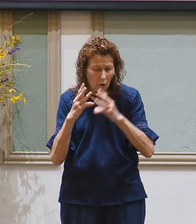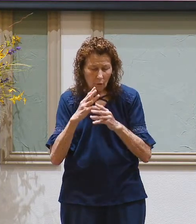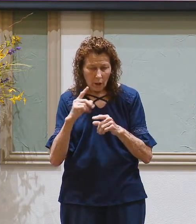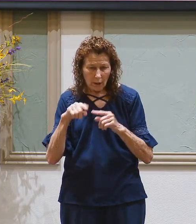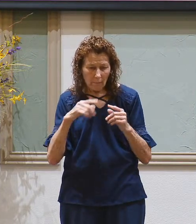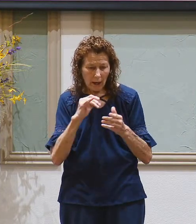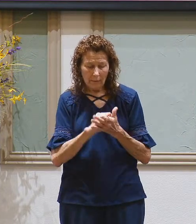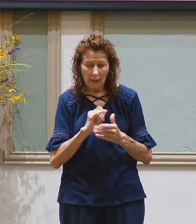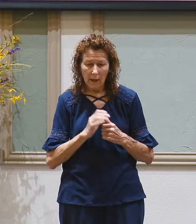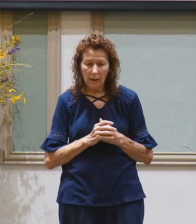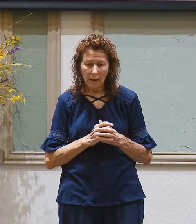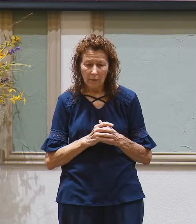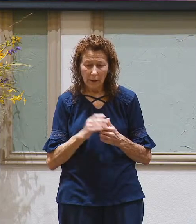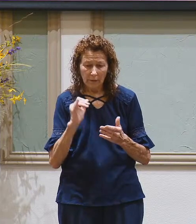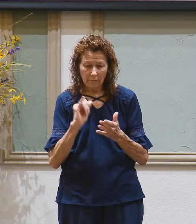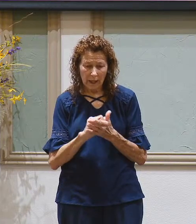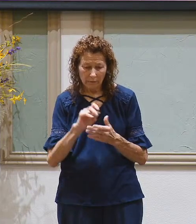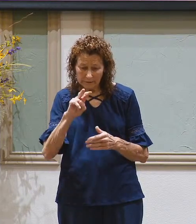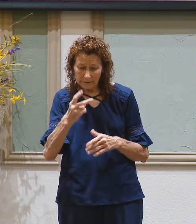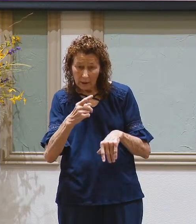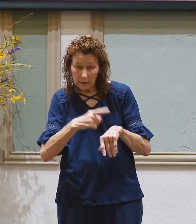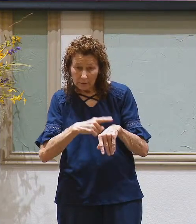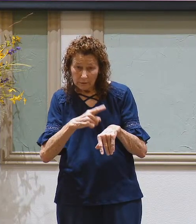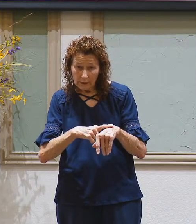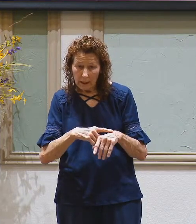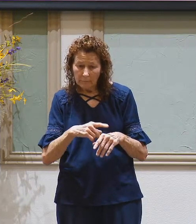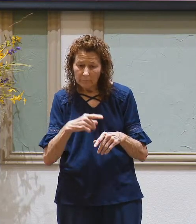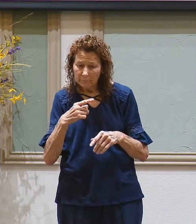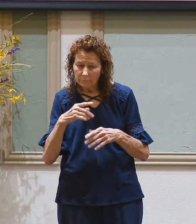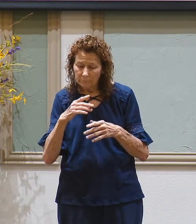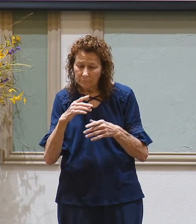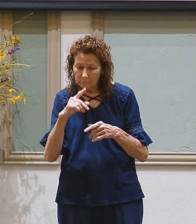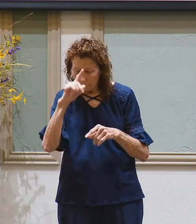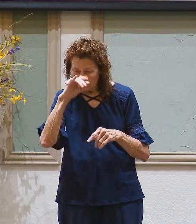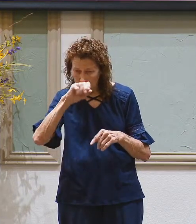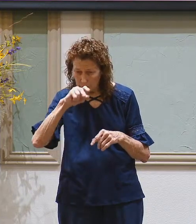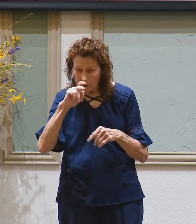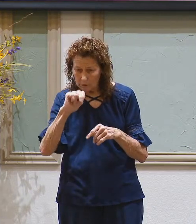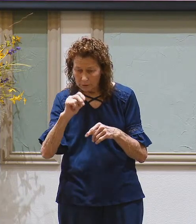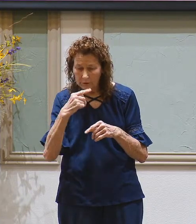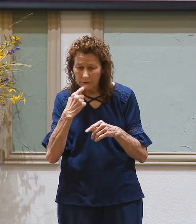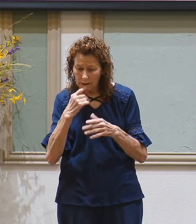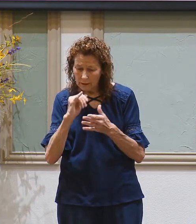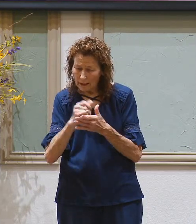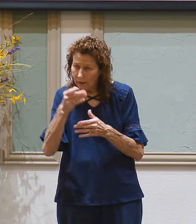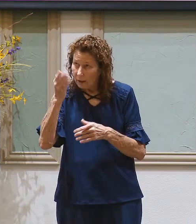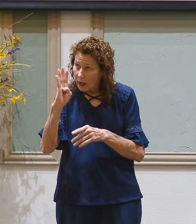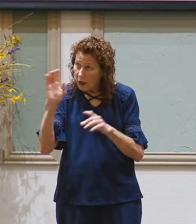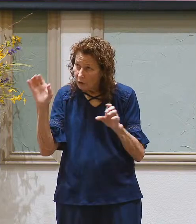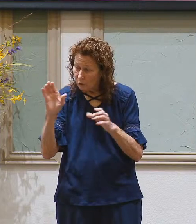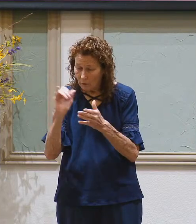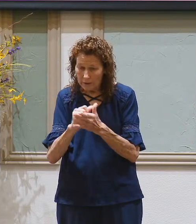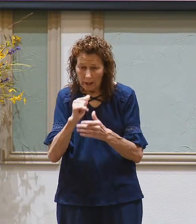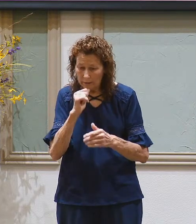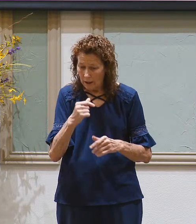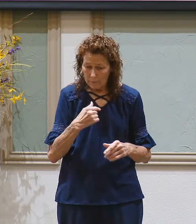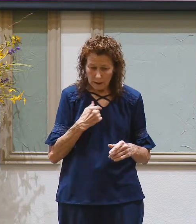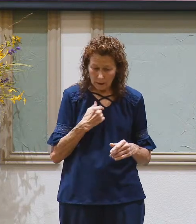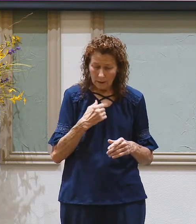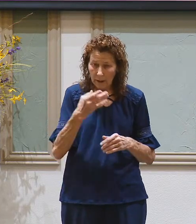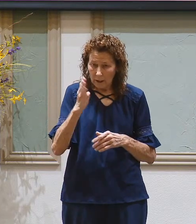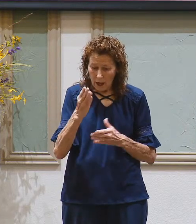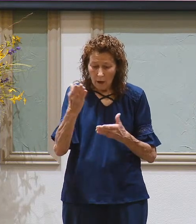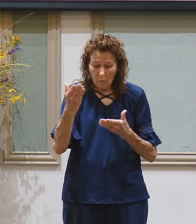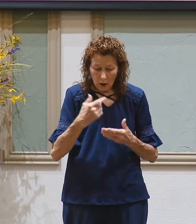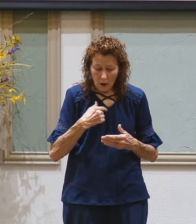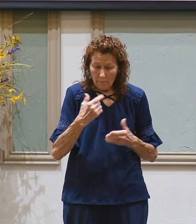this. This is the second time he tells them that this is God's doing. That God brought me